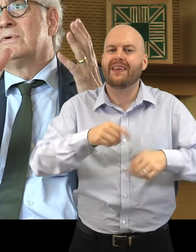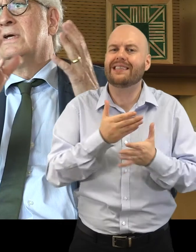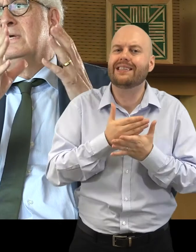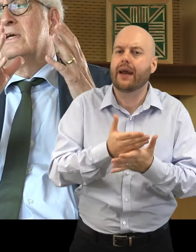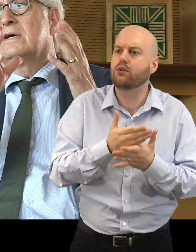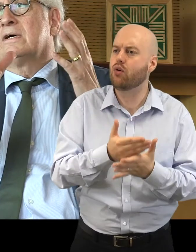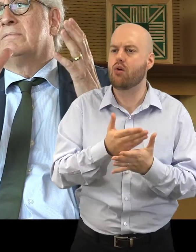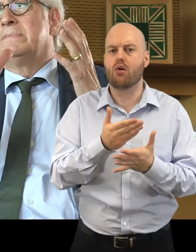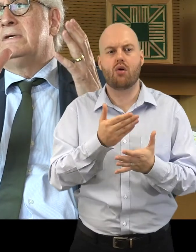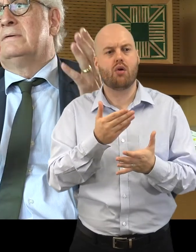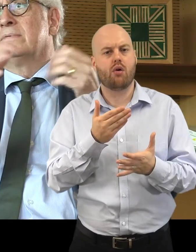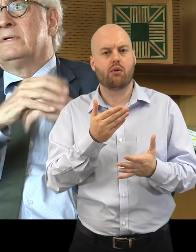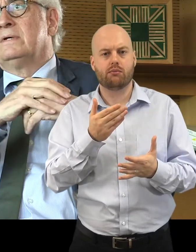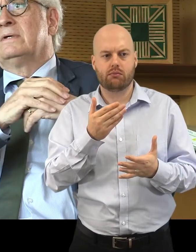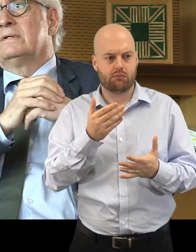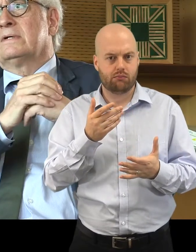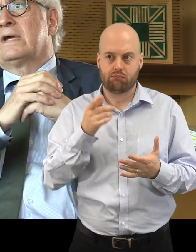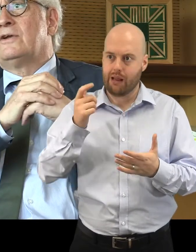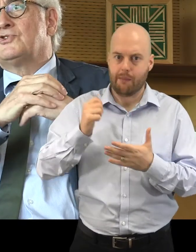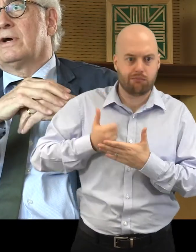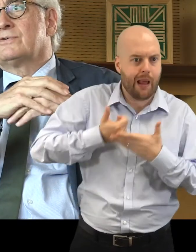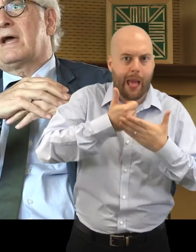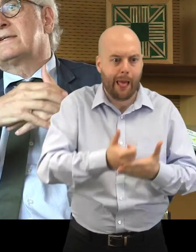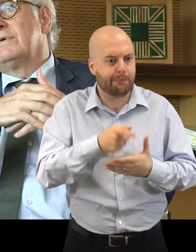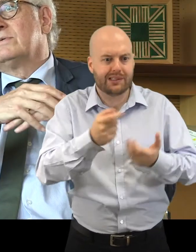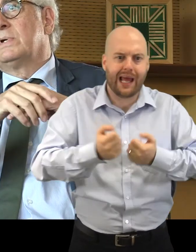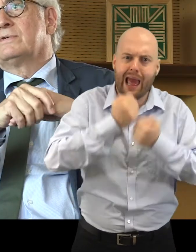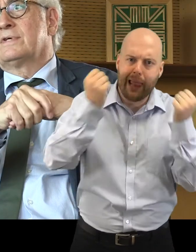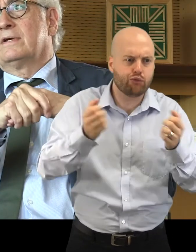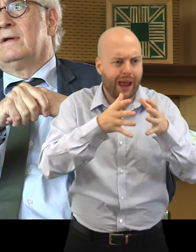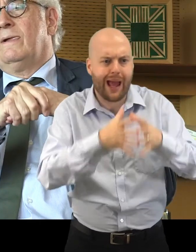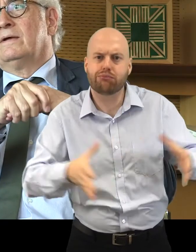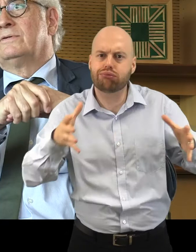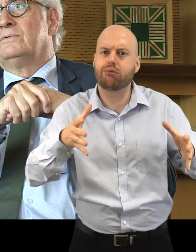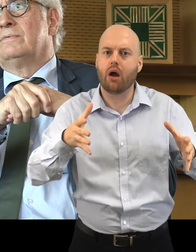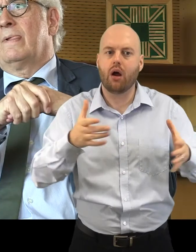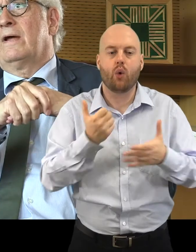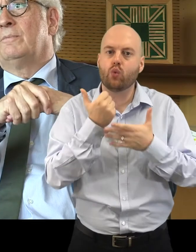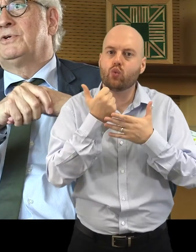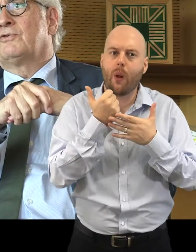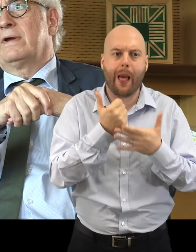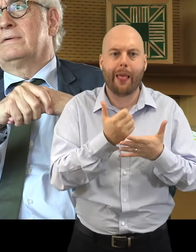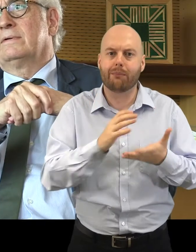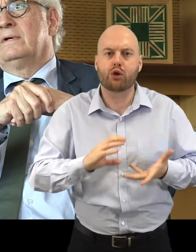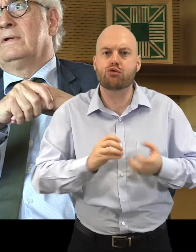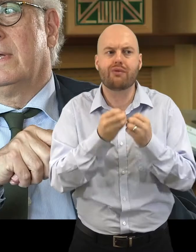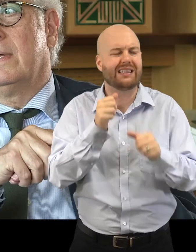be energised or activated, we could say, to help to create a